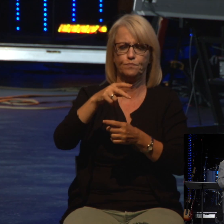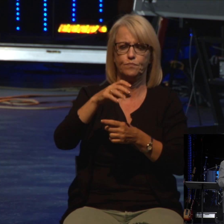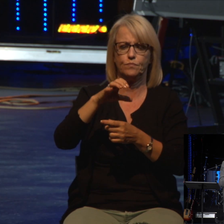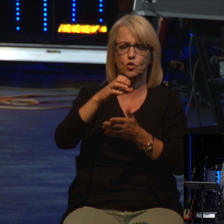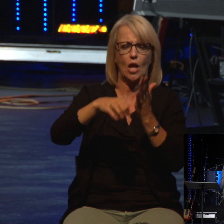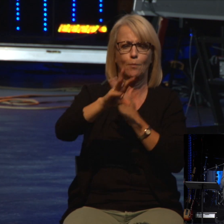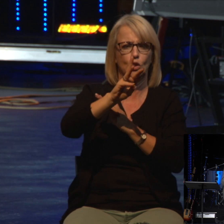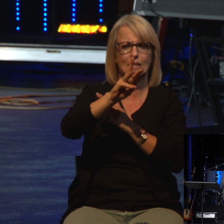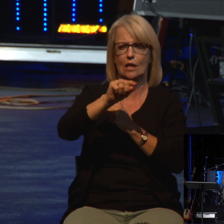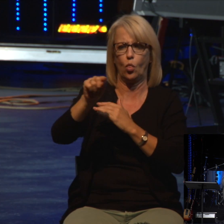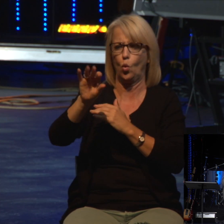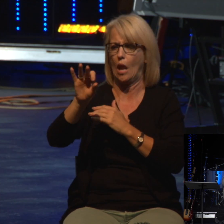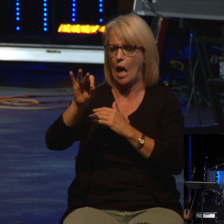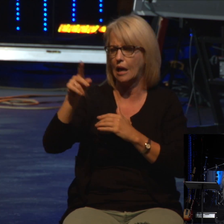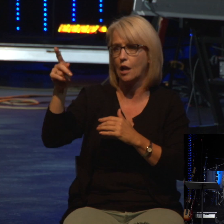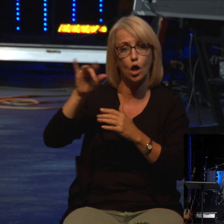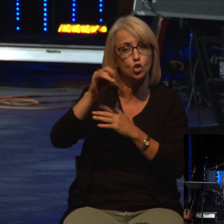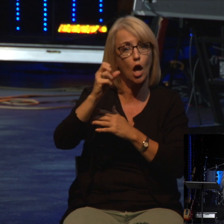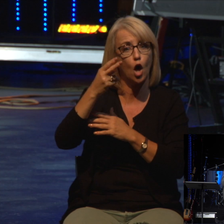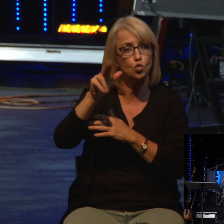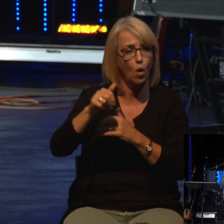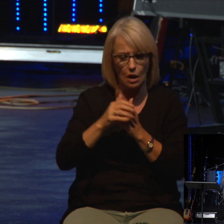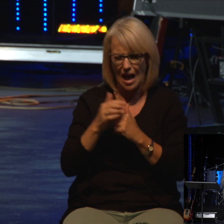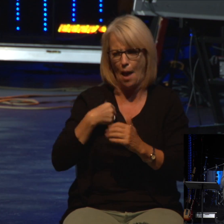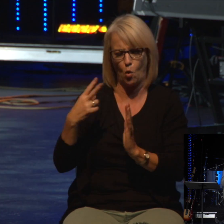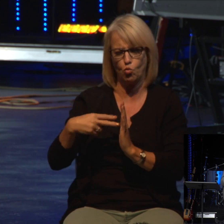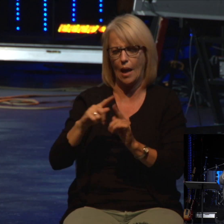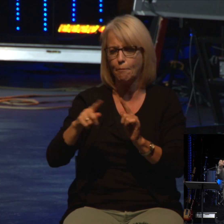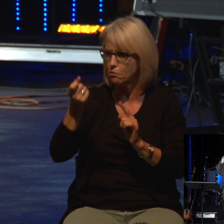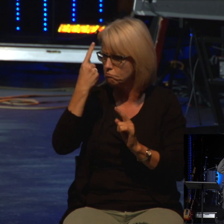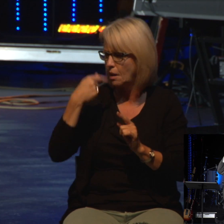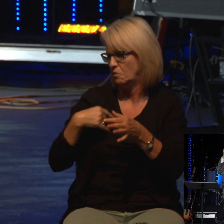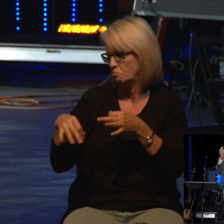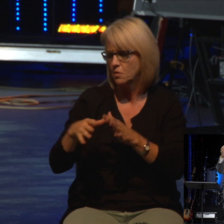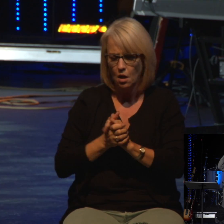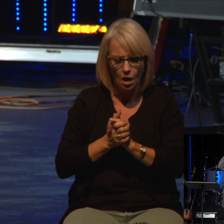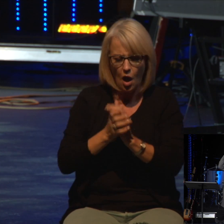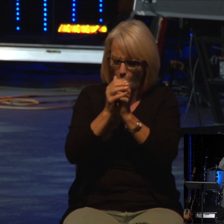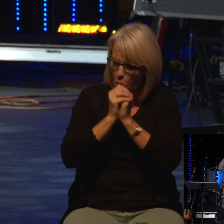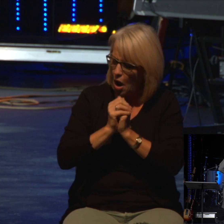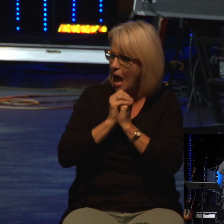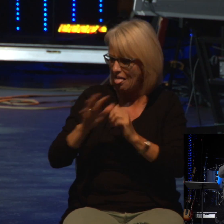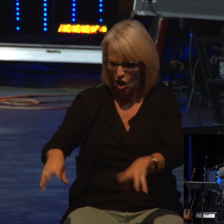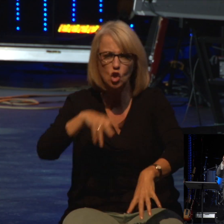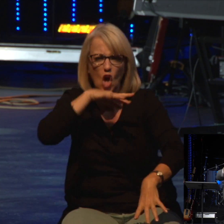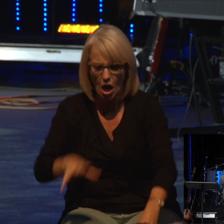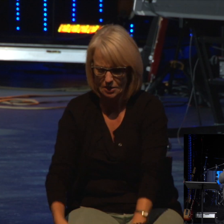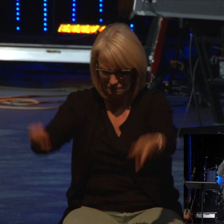of reading. But Joshua is praying, and the elders have put dust on their hair, head,